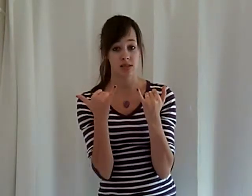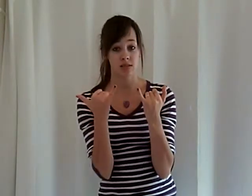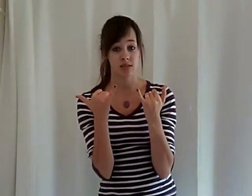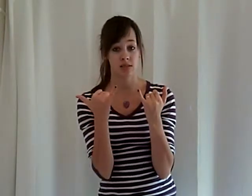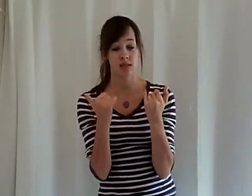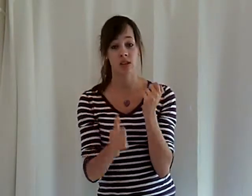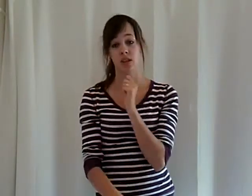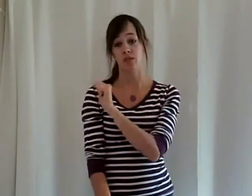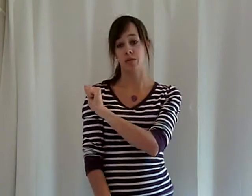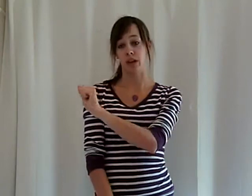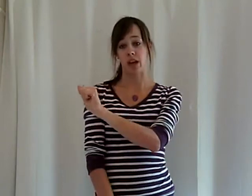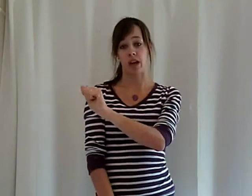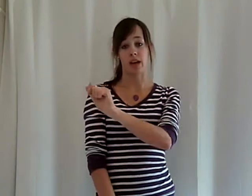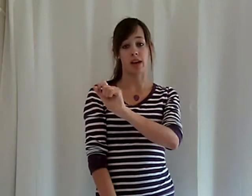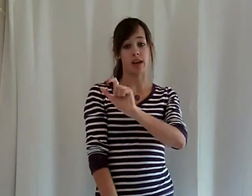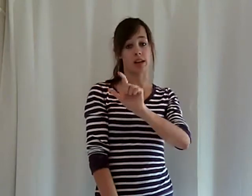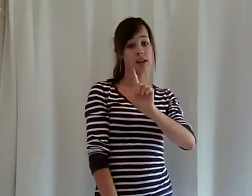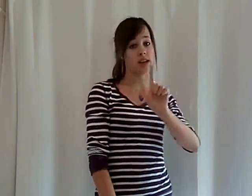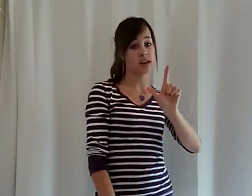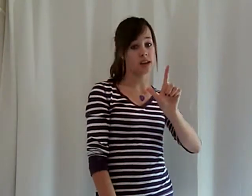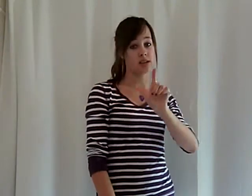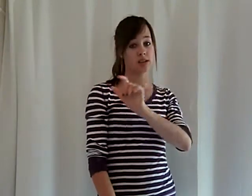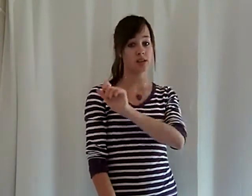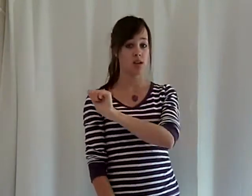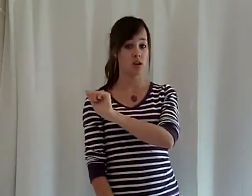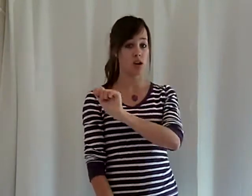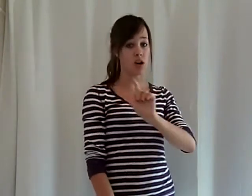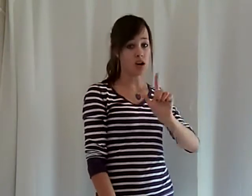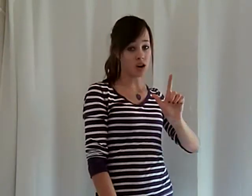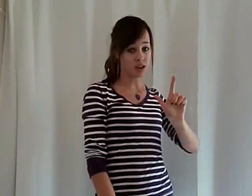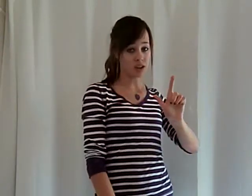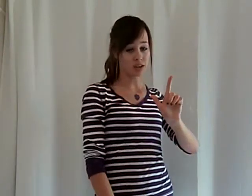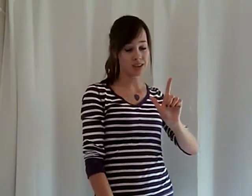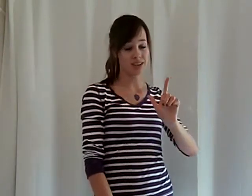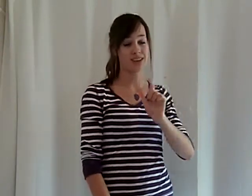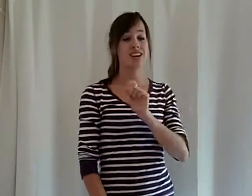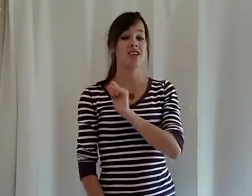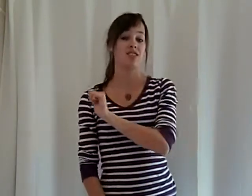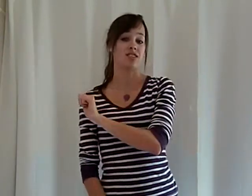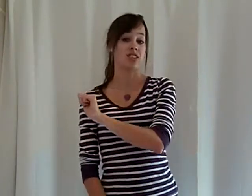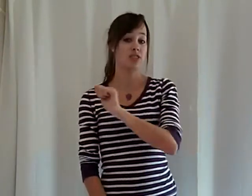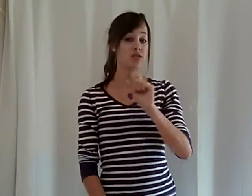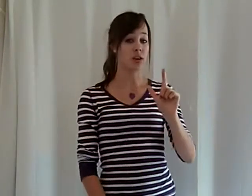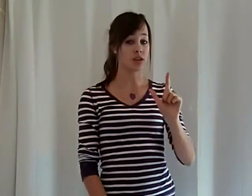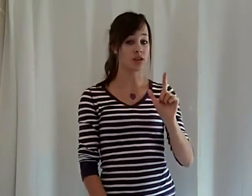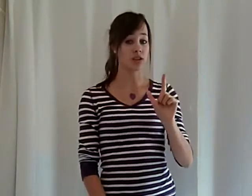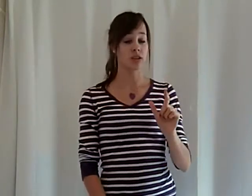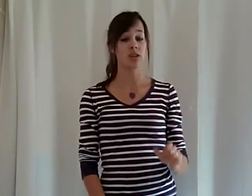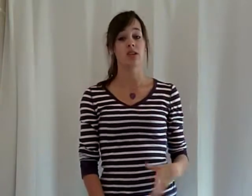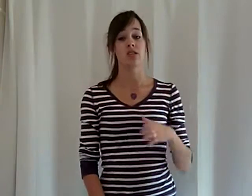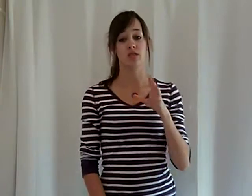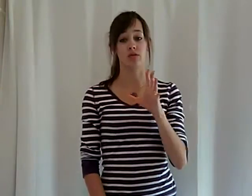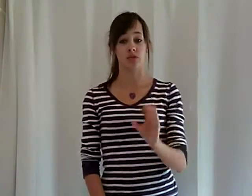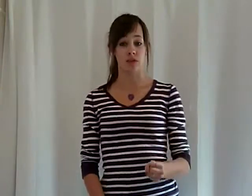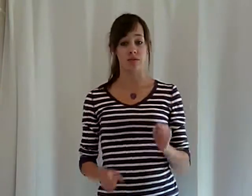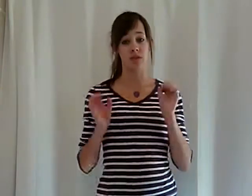Through it with A, L, L, all. So, I'll stay through it all. So, jump,